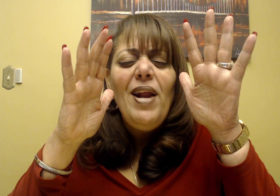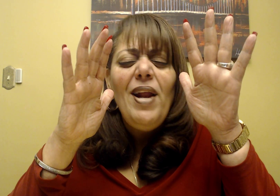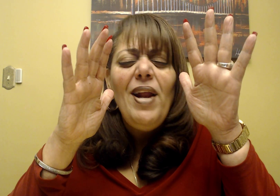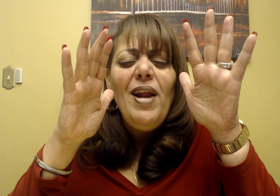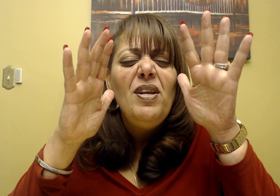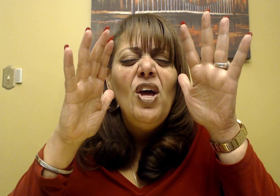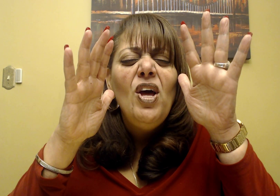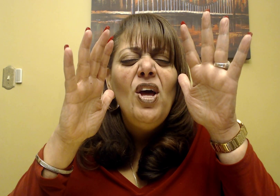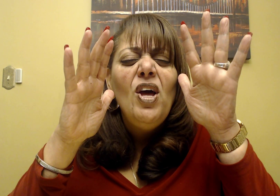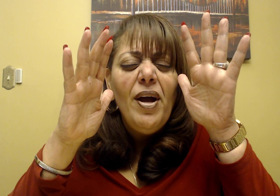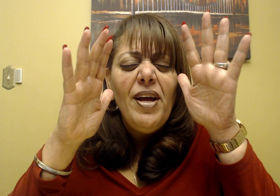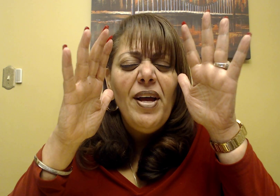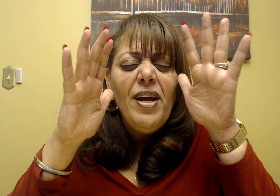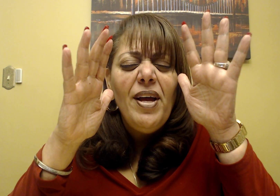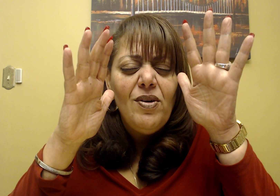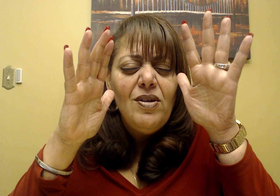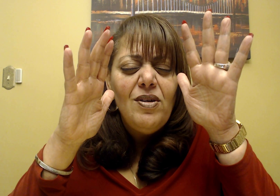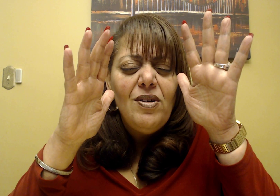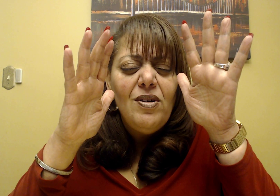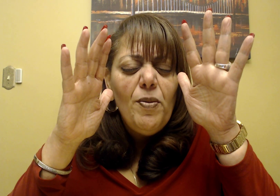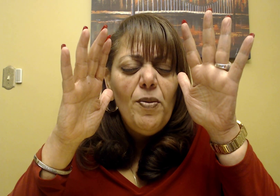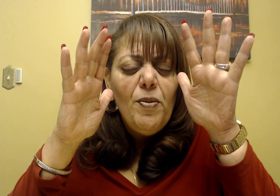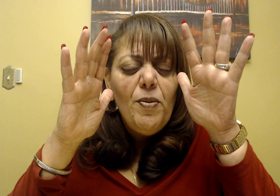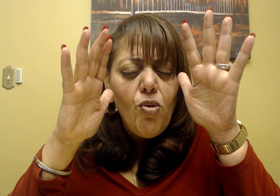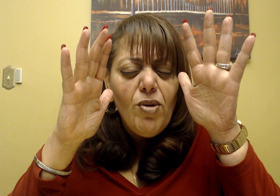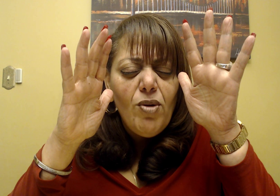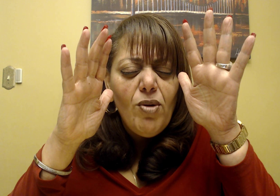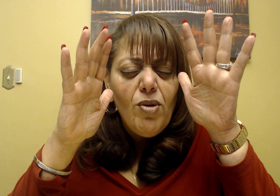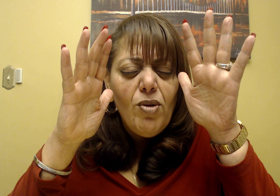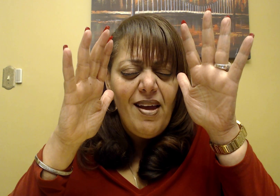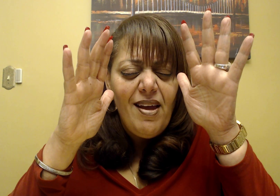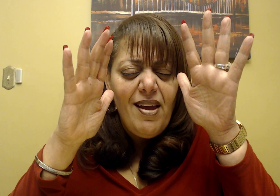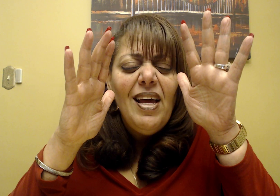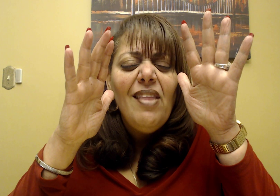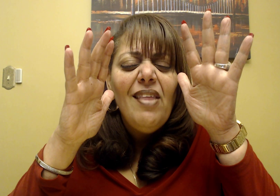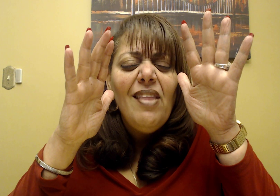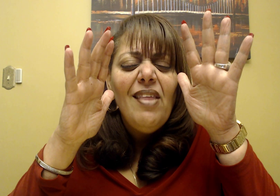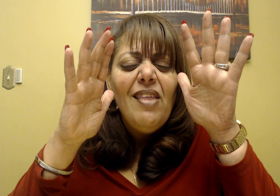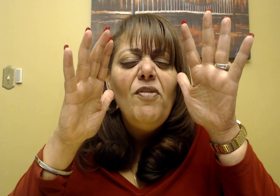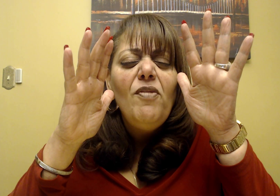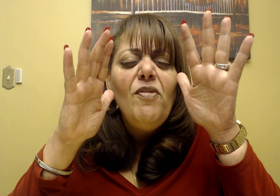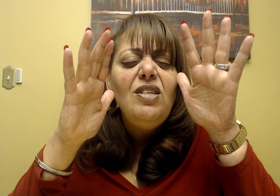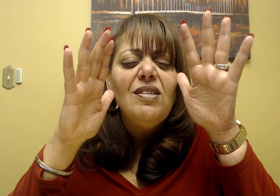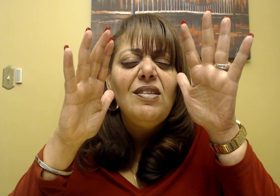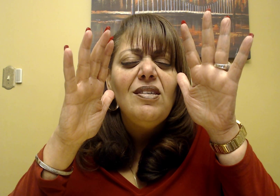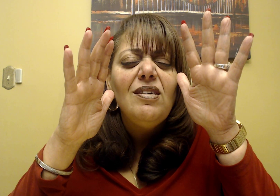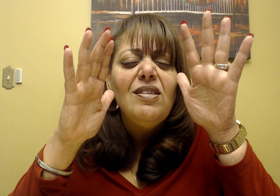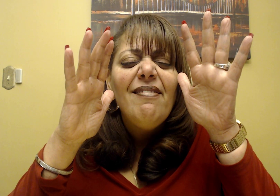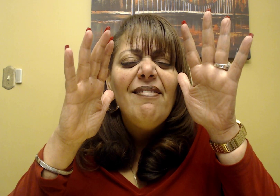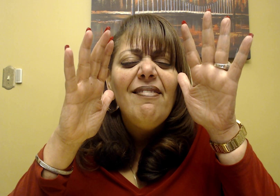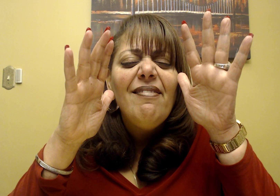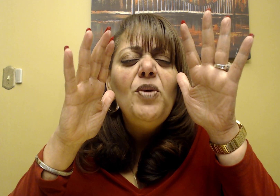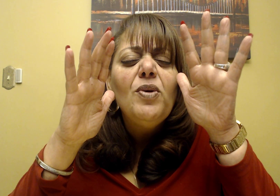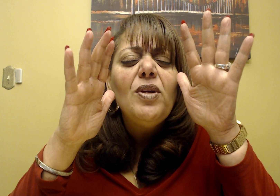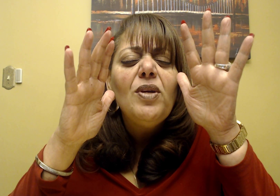has been gnawing at them would be broken today in the name of Jesus. And liberty would come